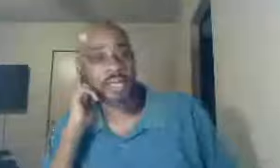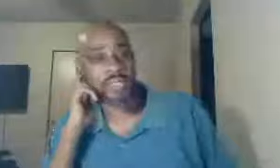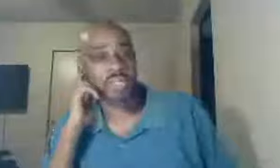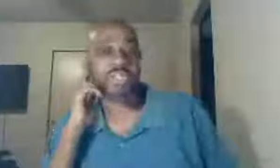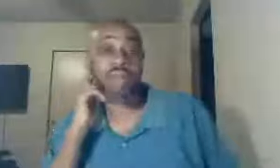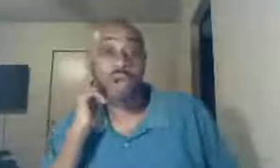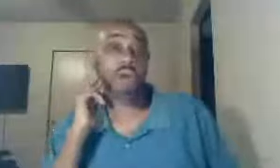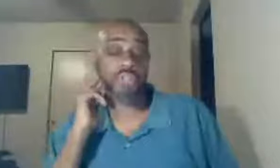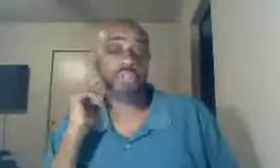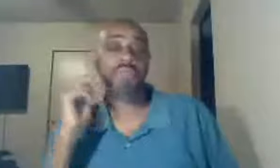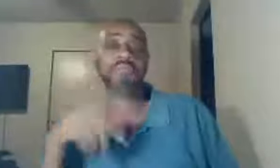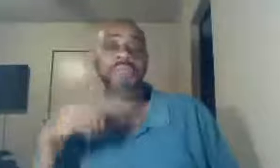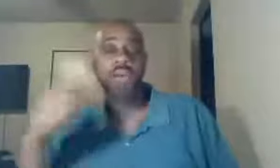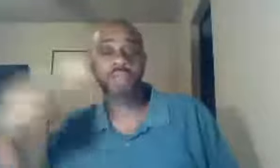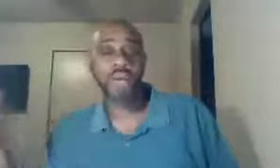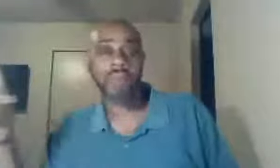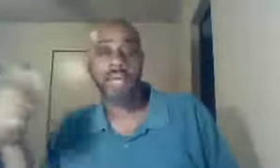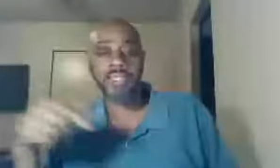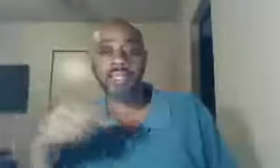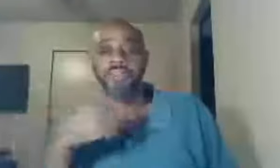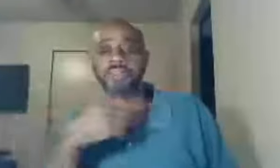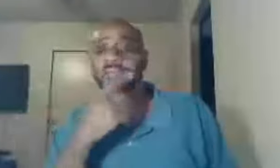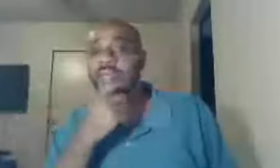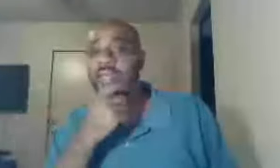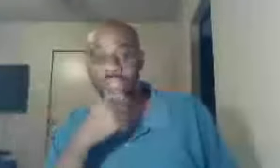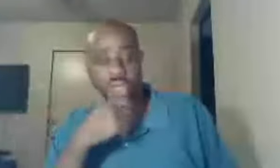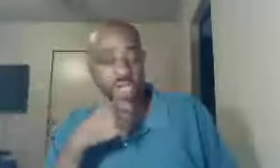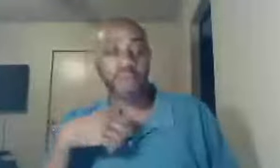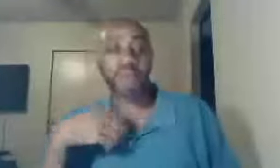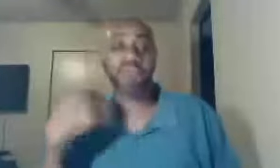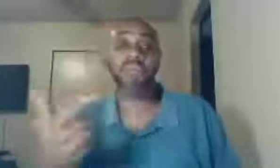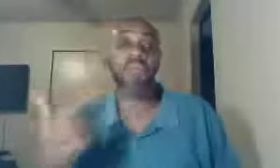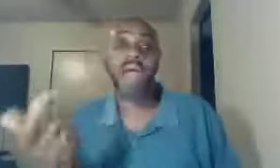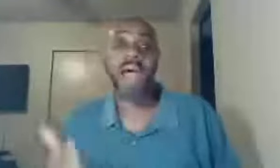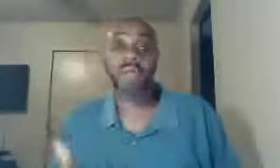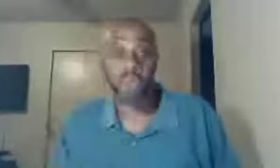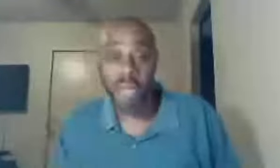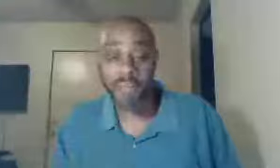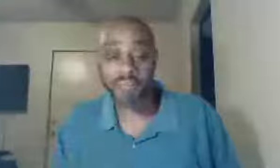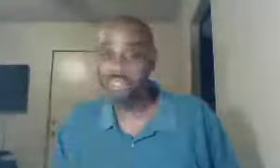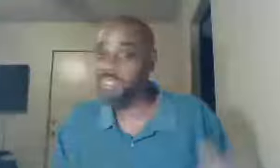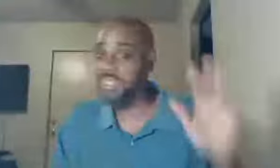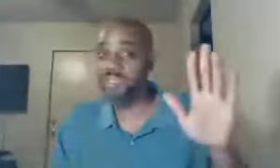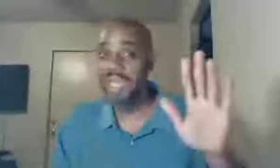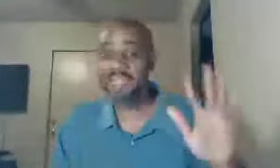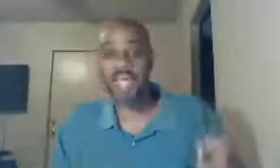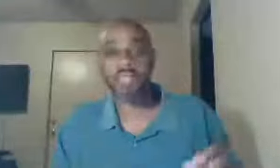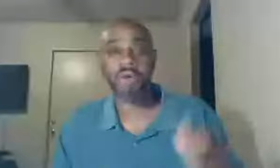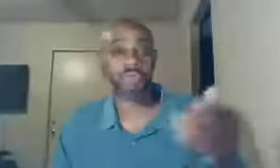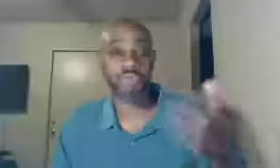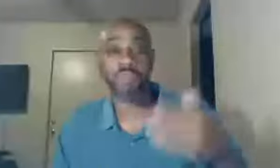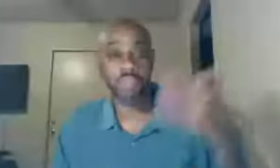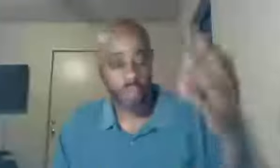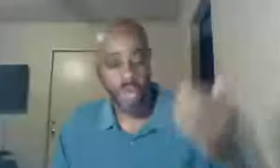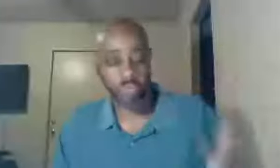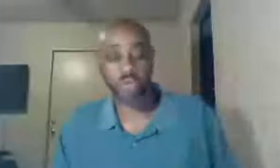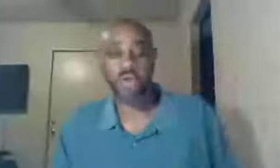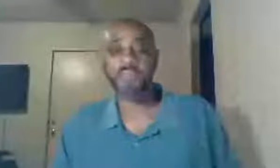churches I've gone to, throughout my years, there's a church, however from where I grew up, I'll just leave it like that, those who know me, know where I grew up,